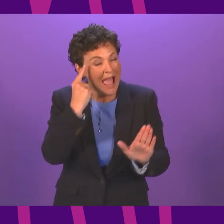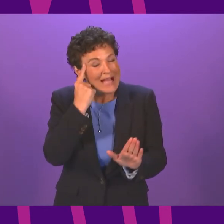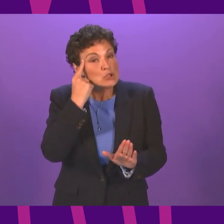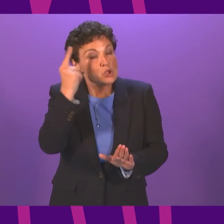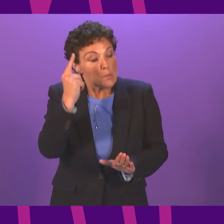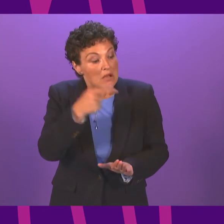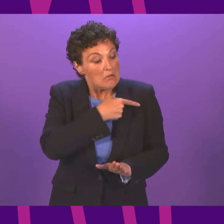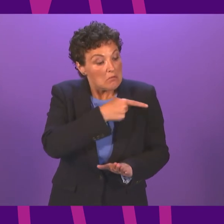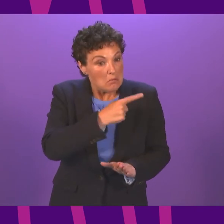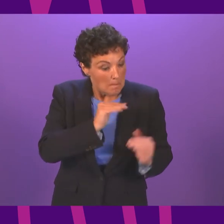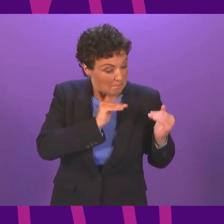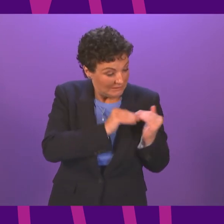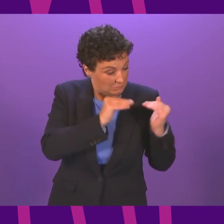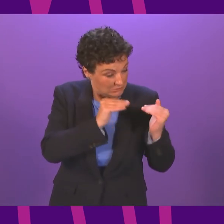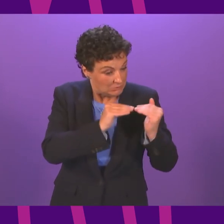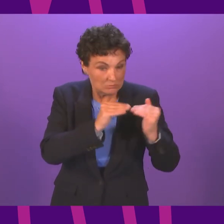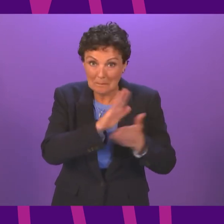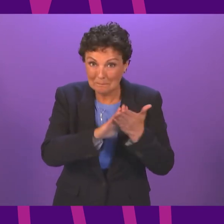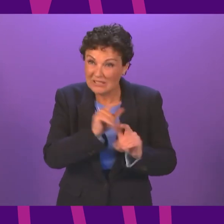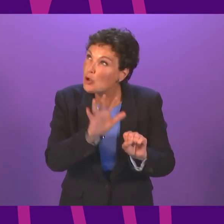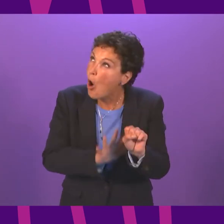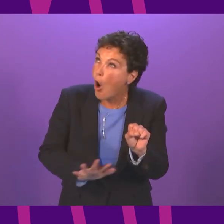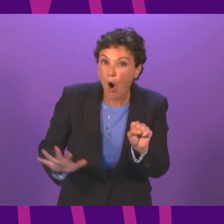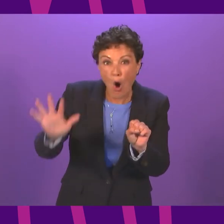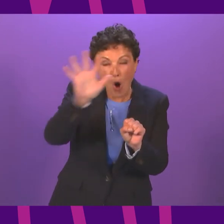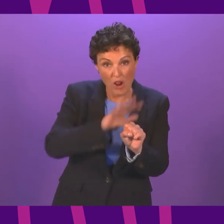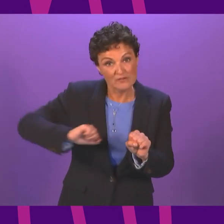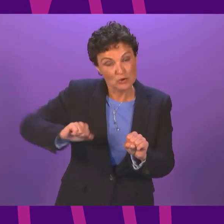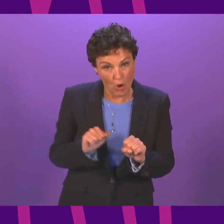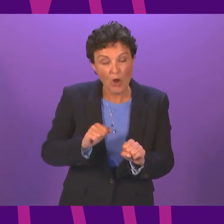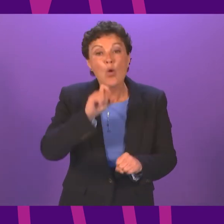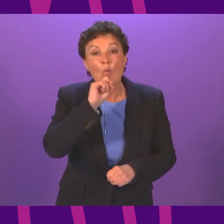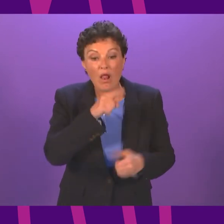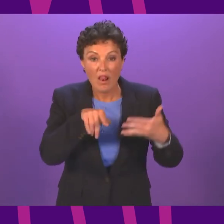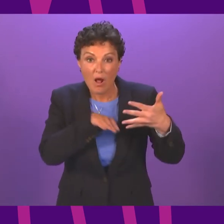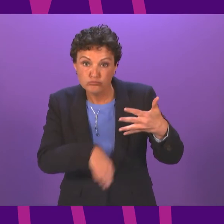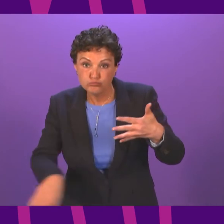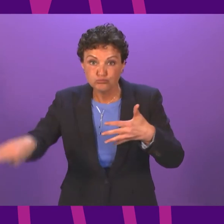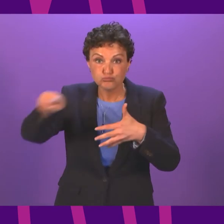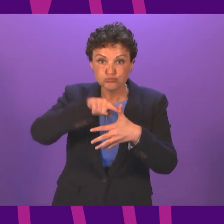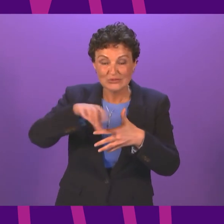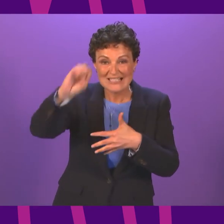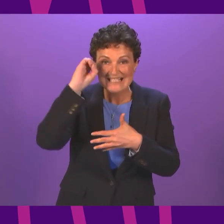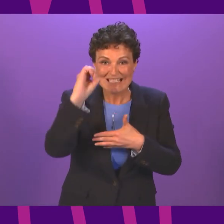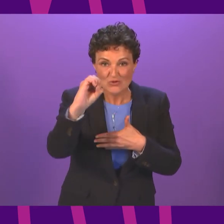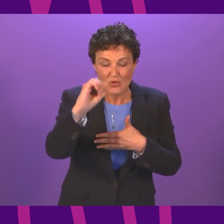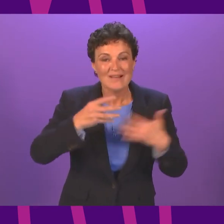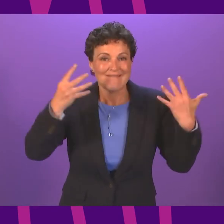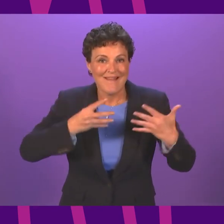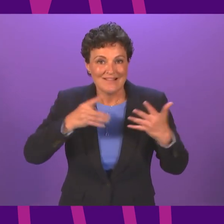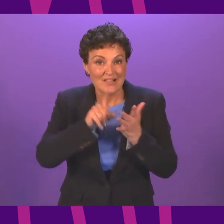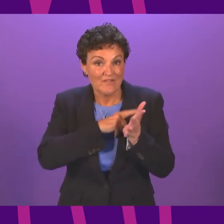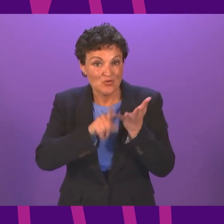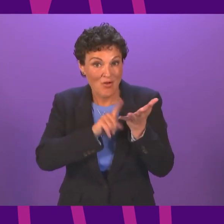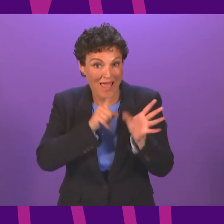aim, we hope that all parts of Scotland, not currently in that level, will move to level zero on the 19th of July. That